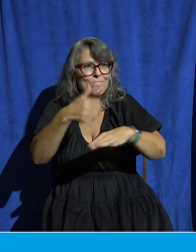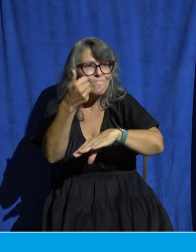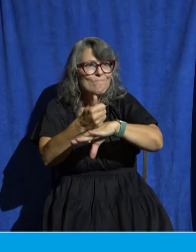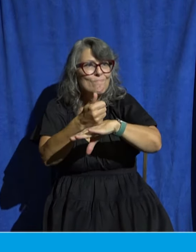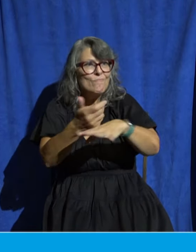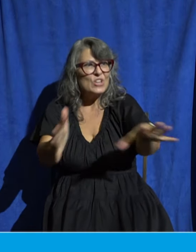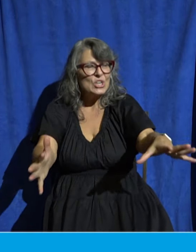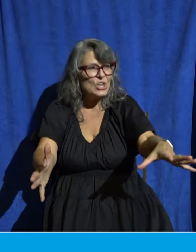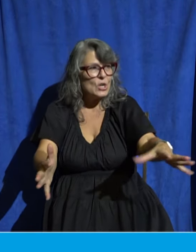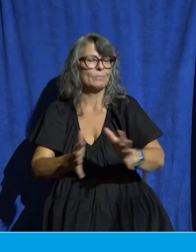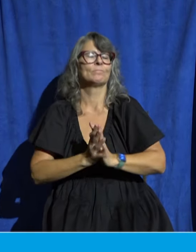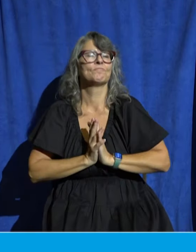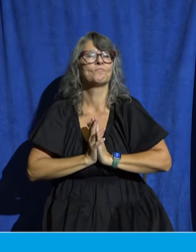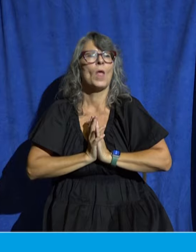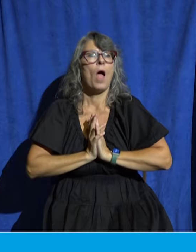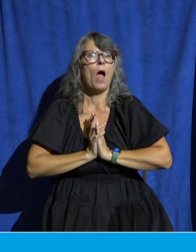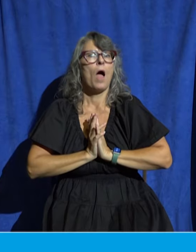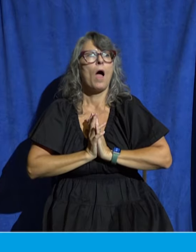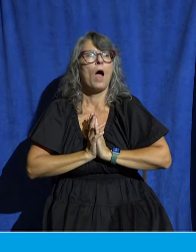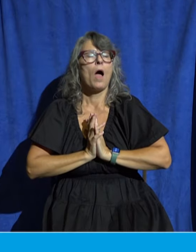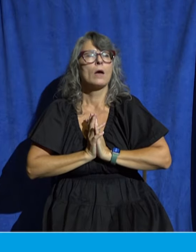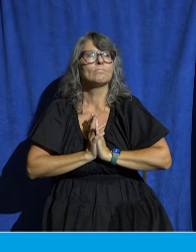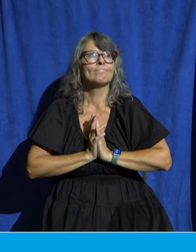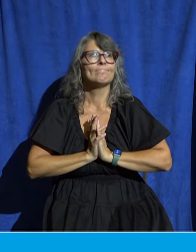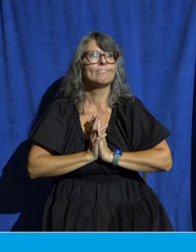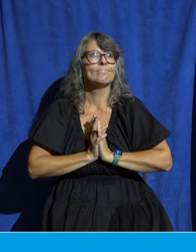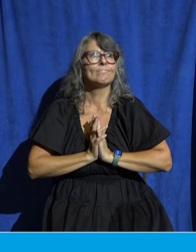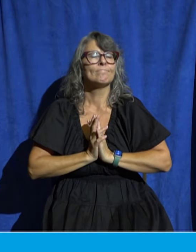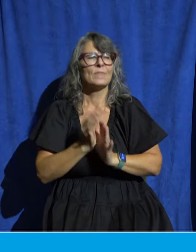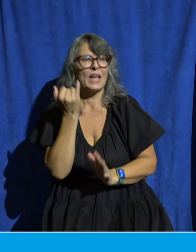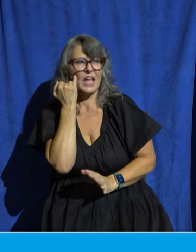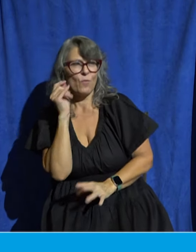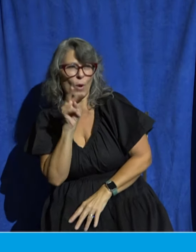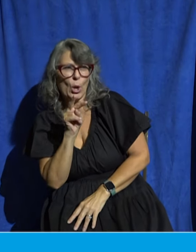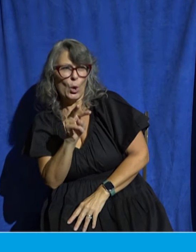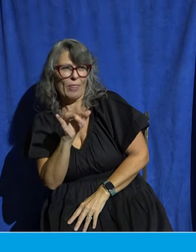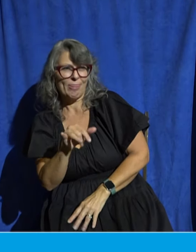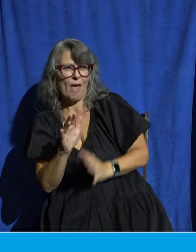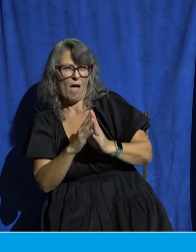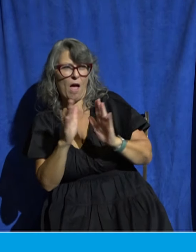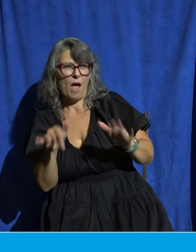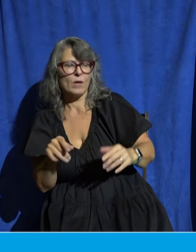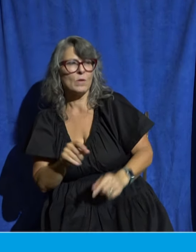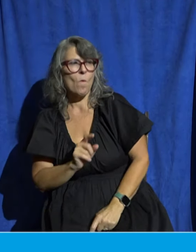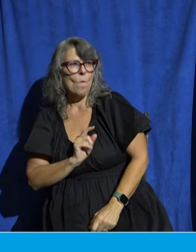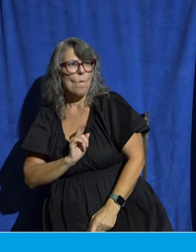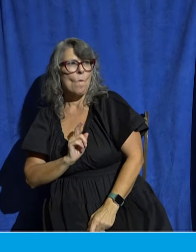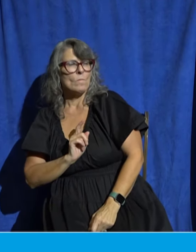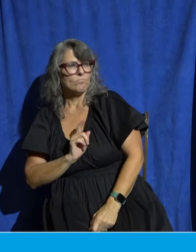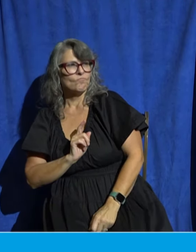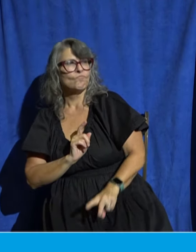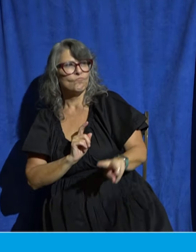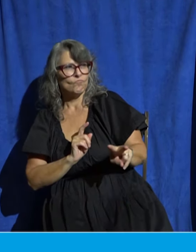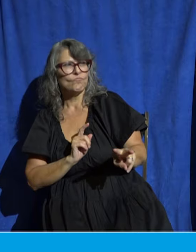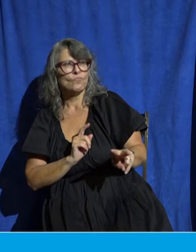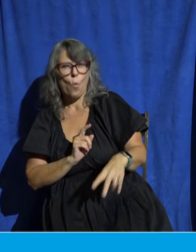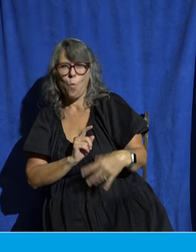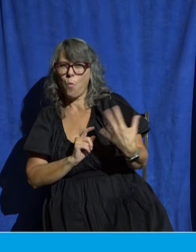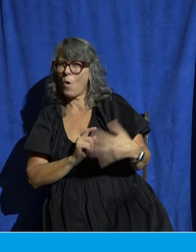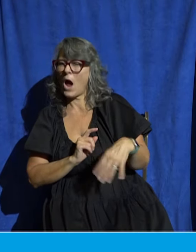it would be insane if we looked at that house and we stood back and said man that's some amazing